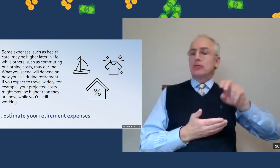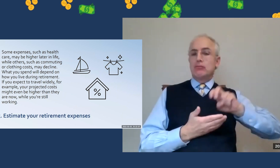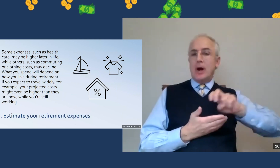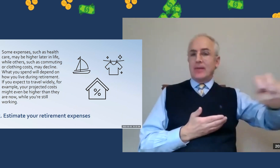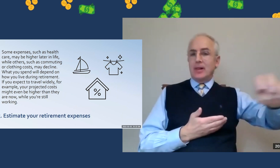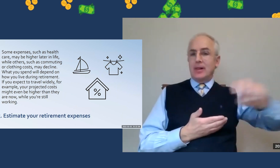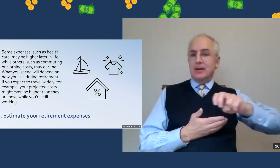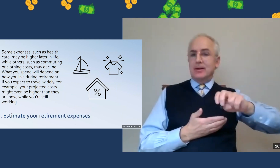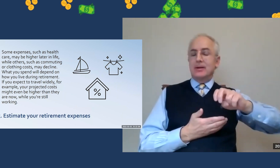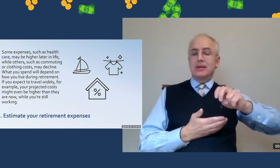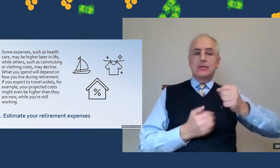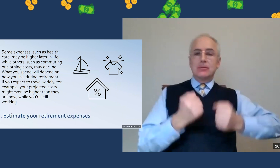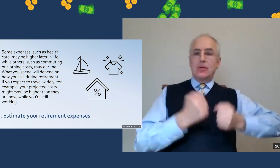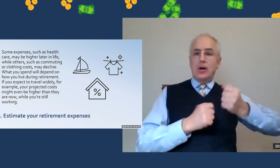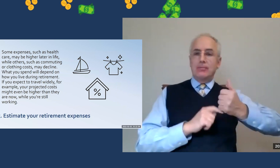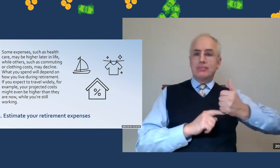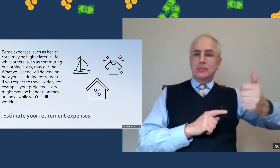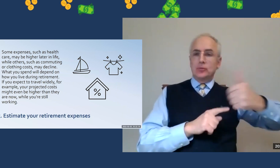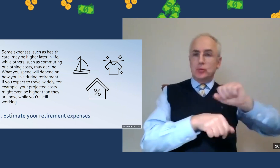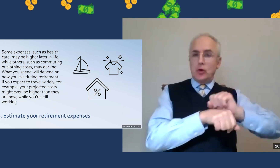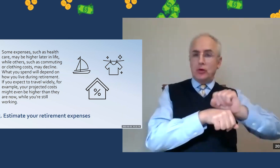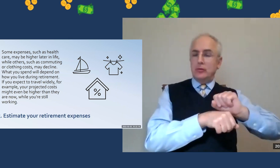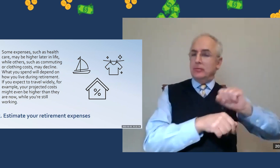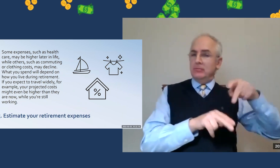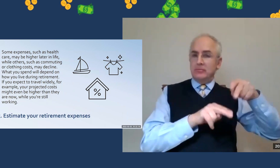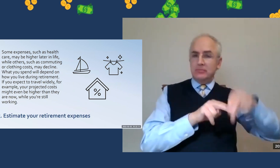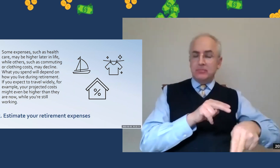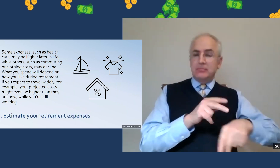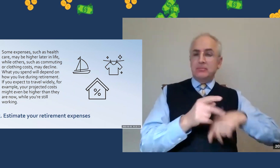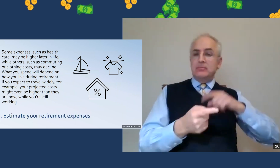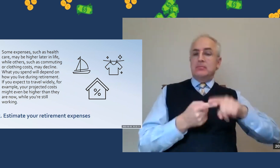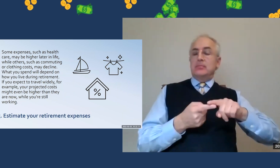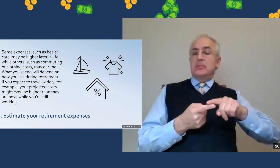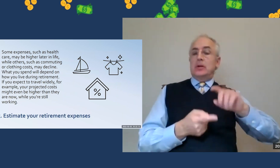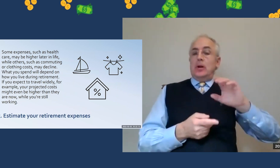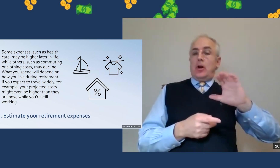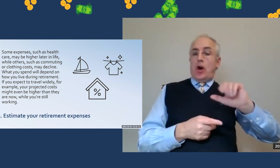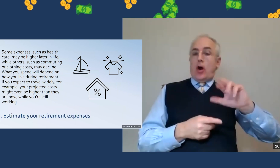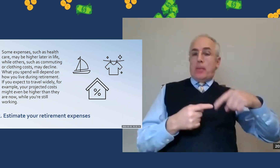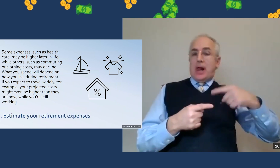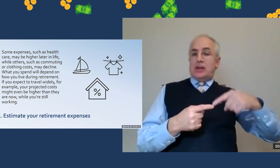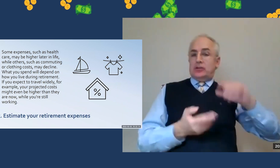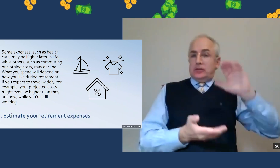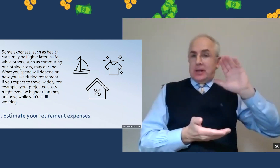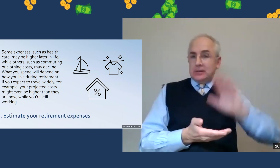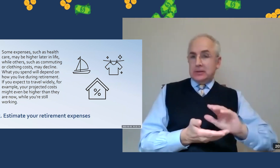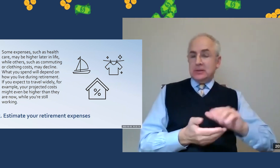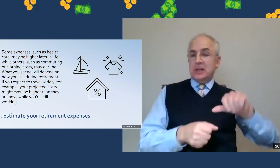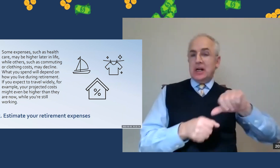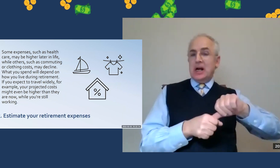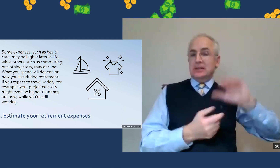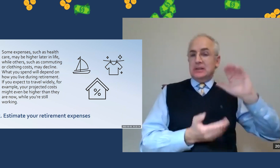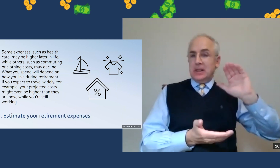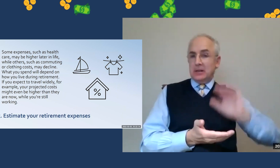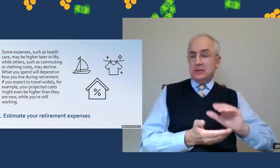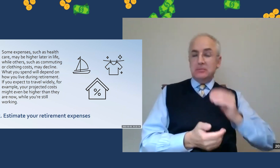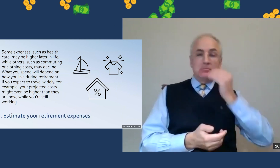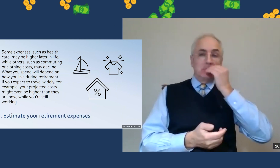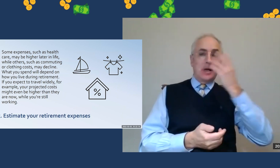but often your expenses are less when you think about transportation, you don't have a commute to work anymore, you're putting less miles on your